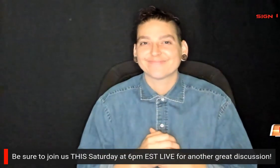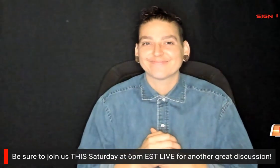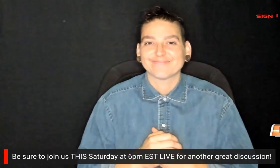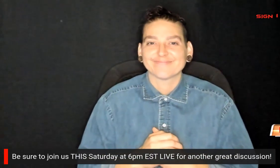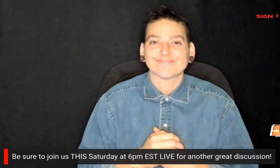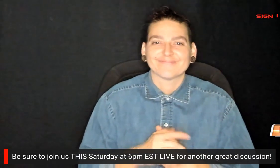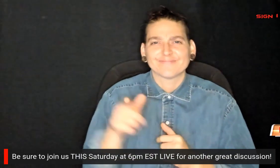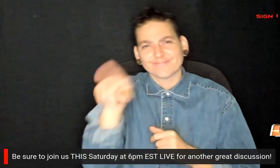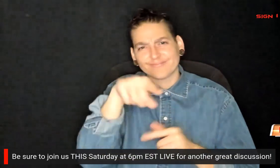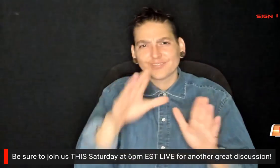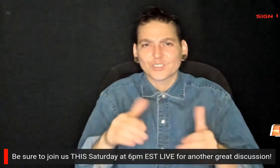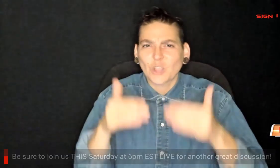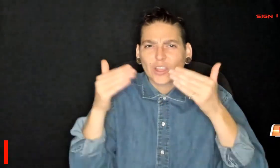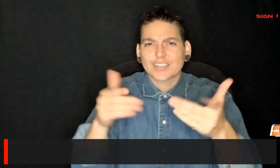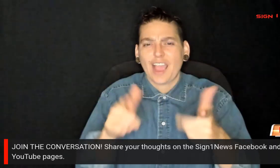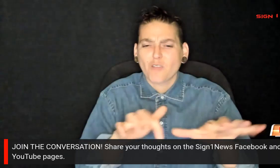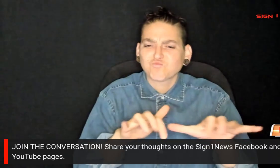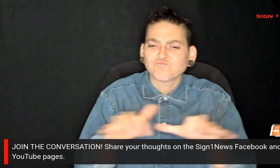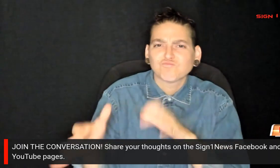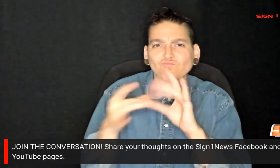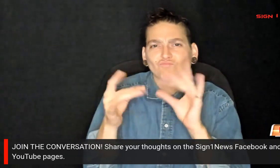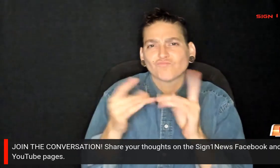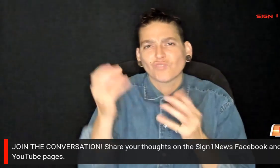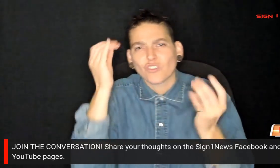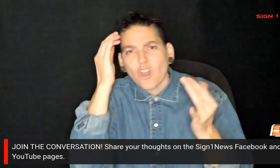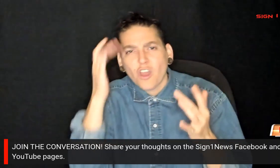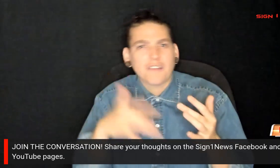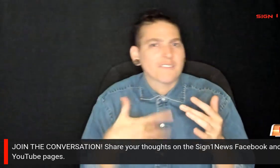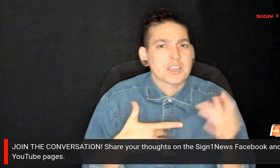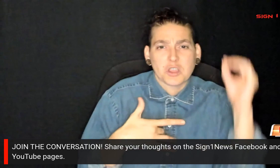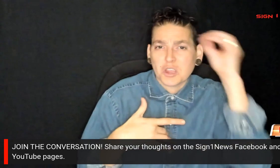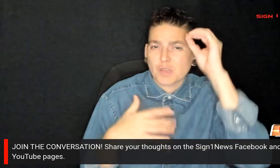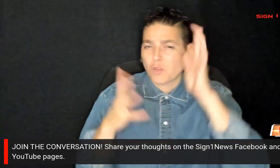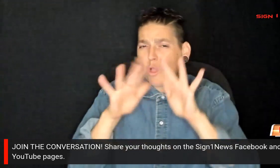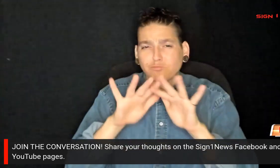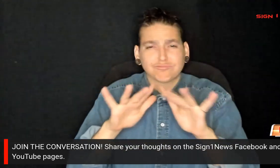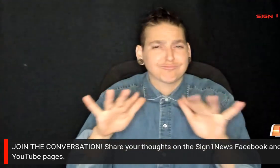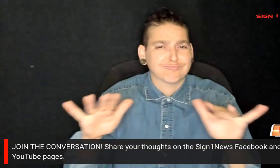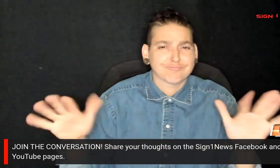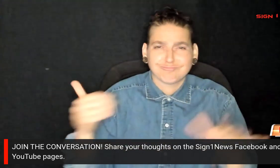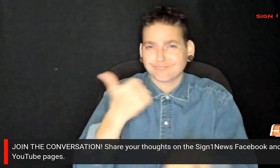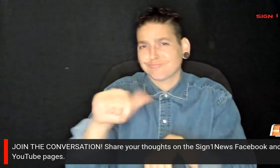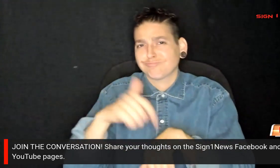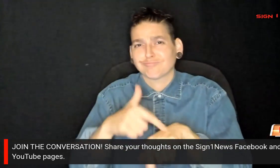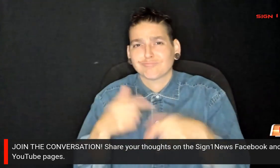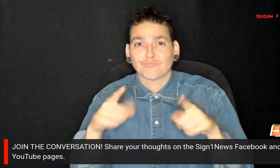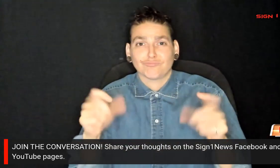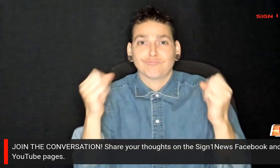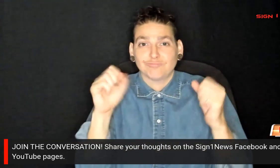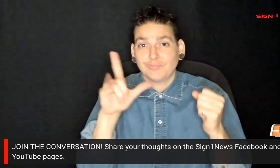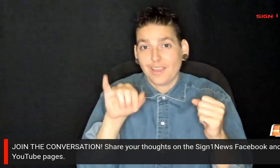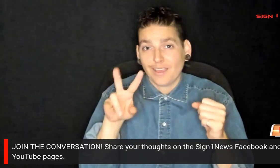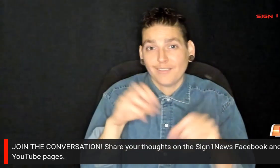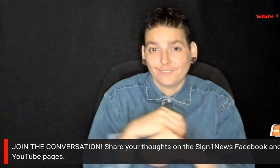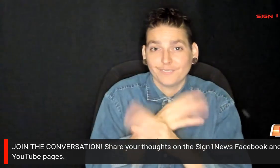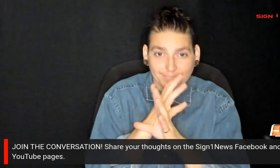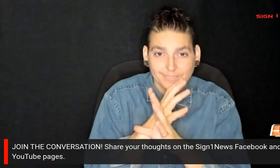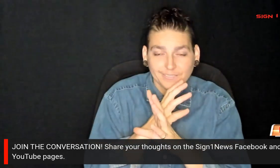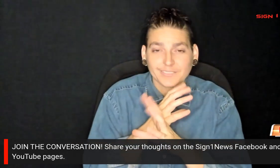Again, be sure to post your thoughts and comments at any time during any of the live shows. We might